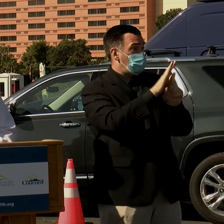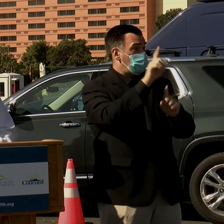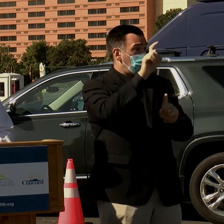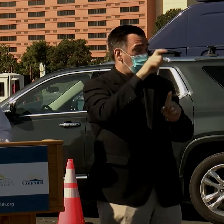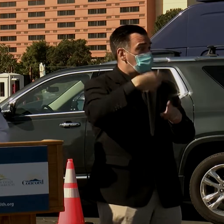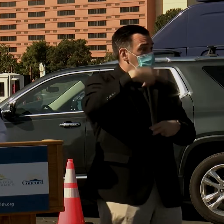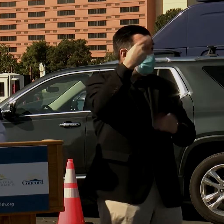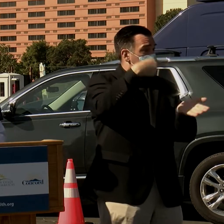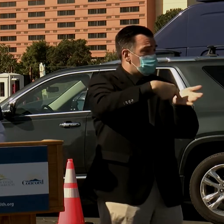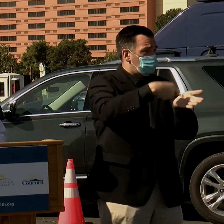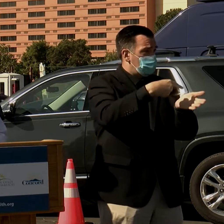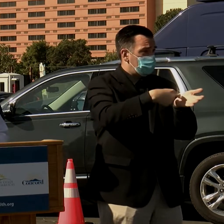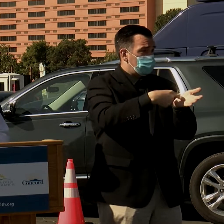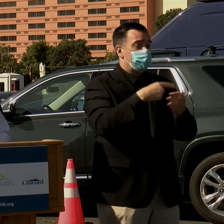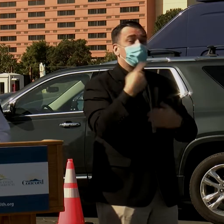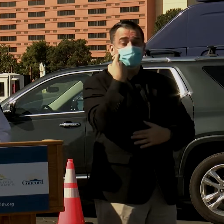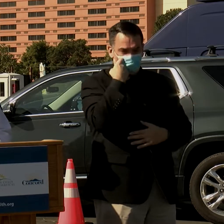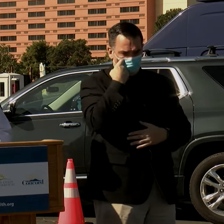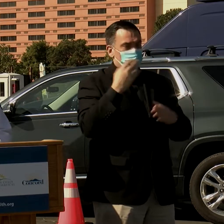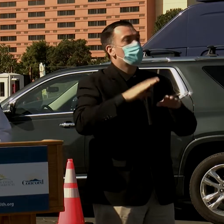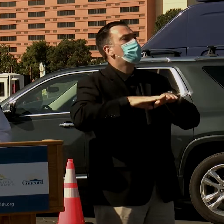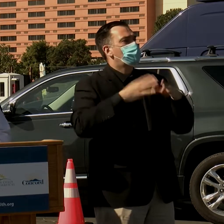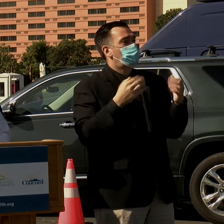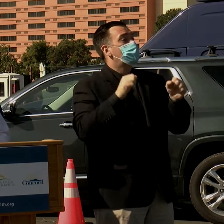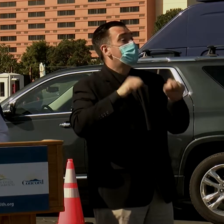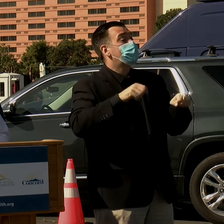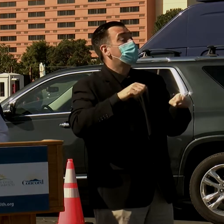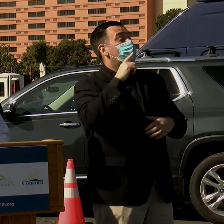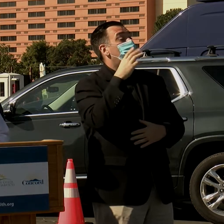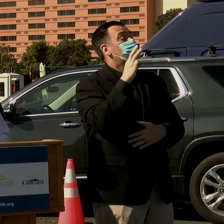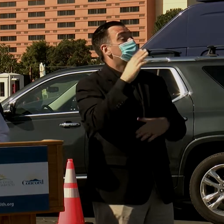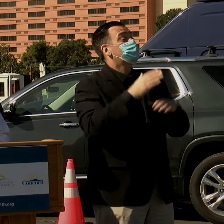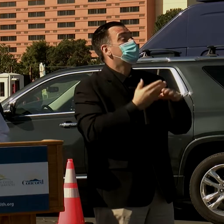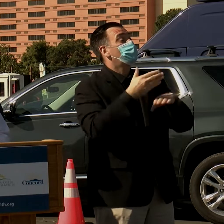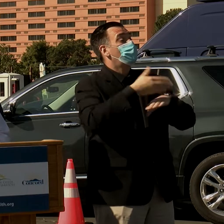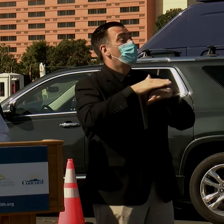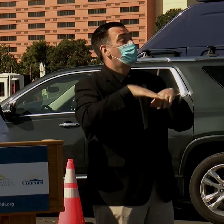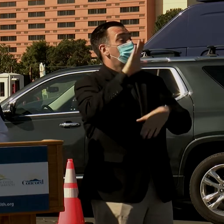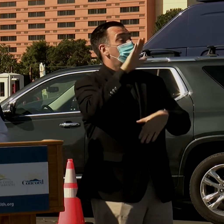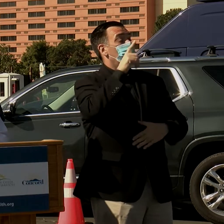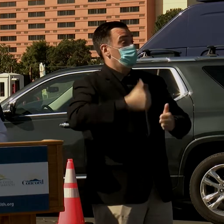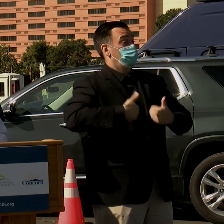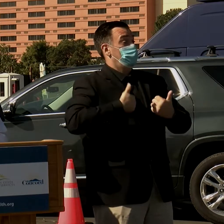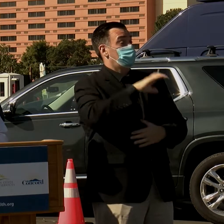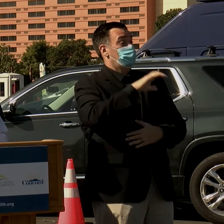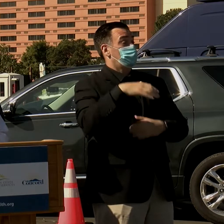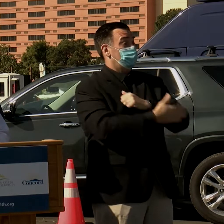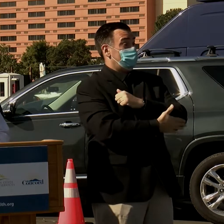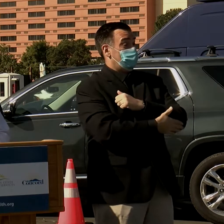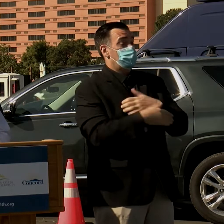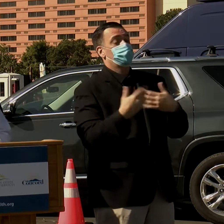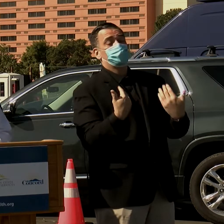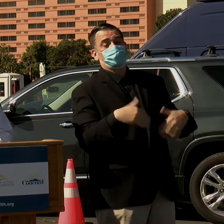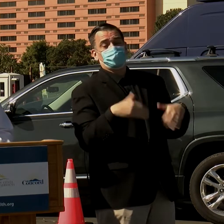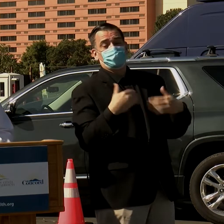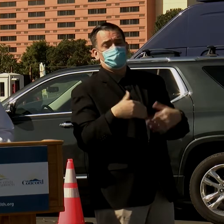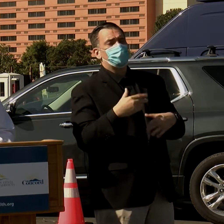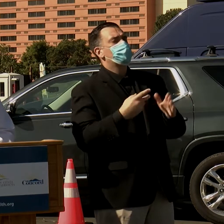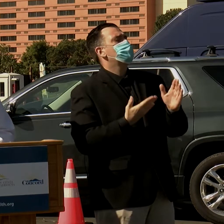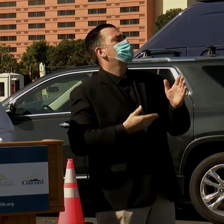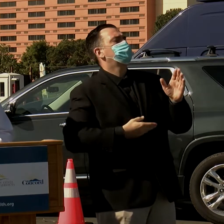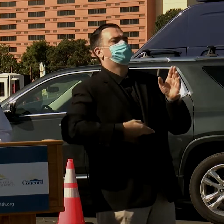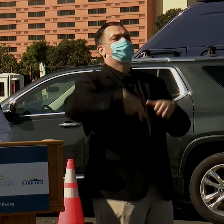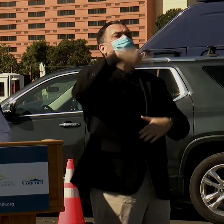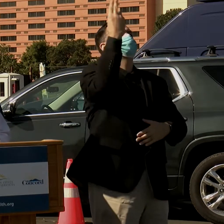Since we opened up our eligibility for 16 and over for anyone who lives or works in Contra Costa County, we've had huge